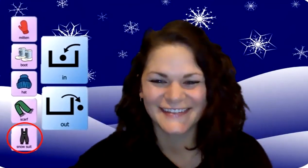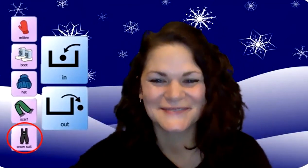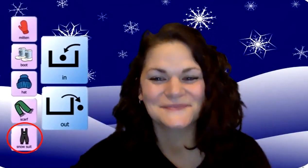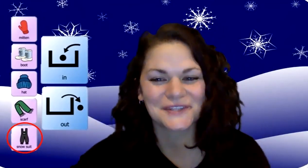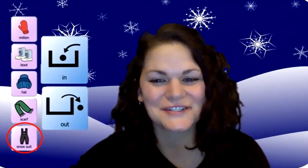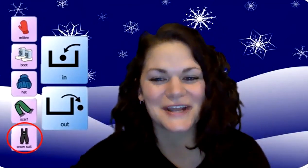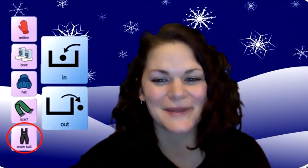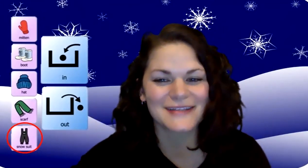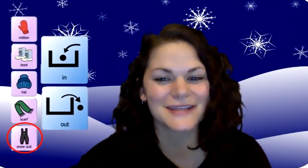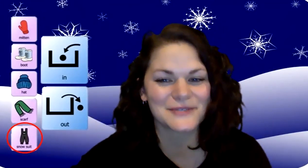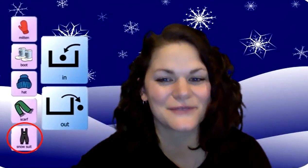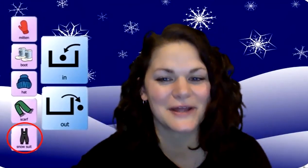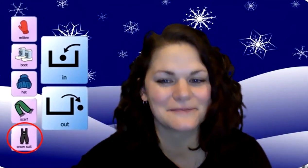Good job, guys. That was fun.